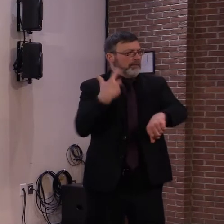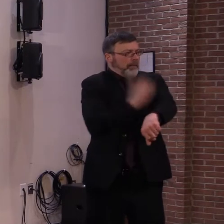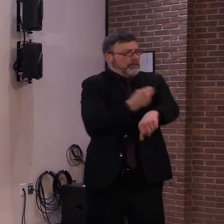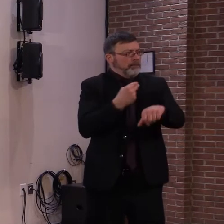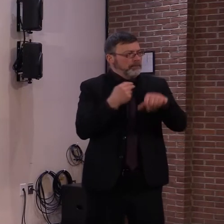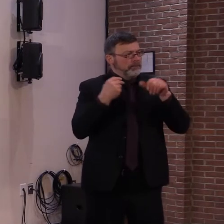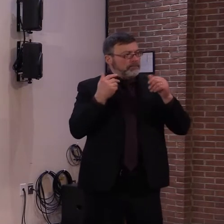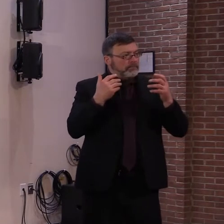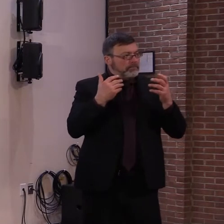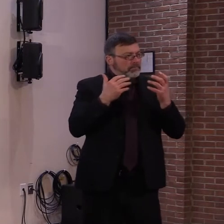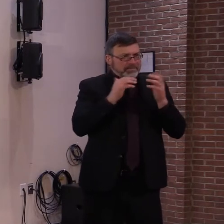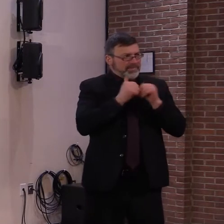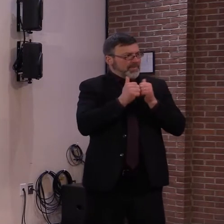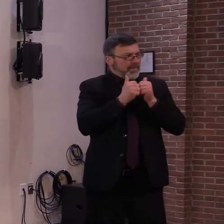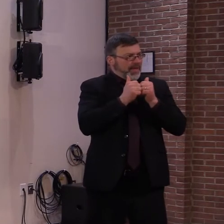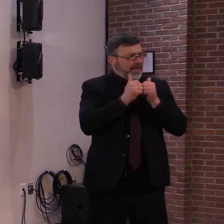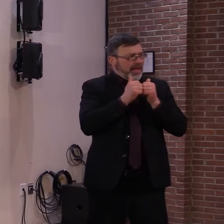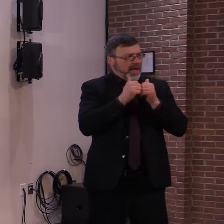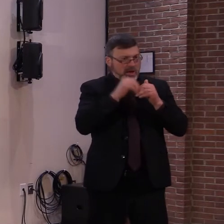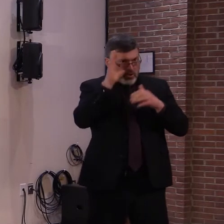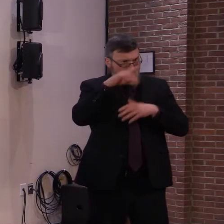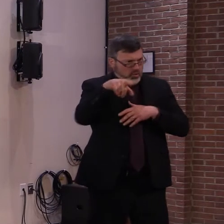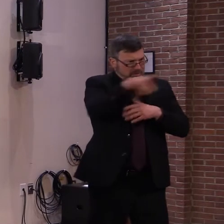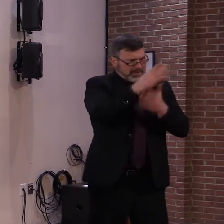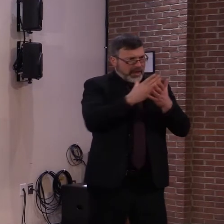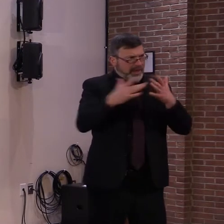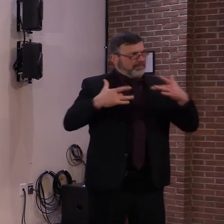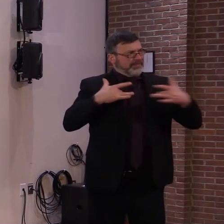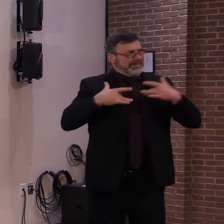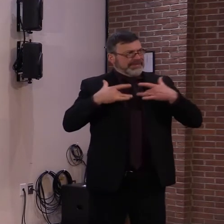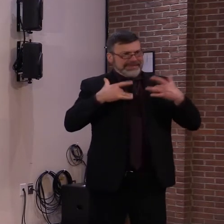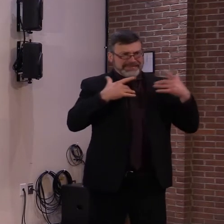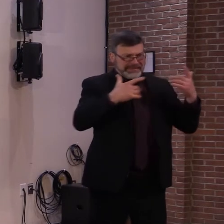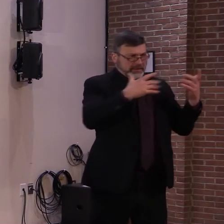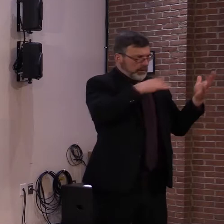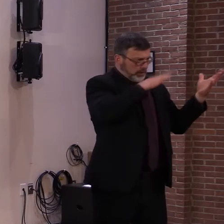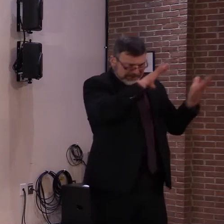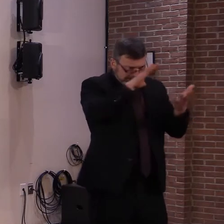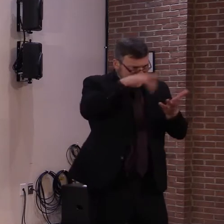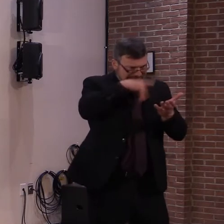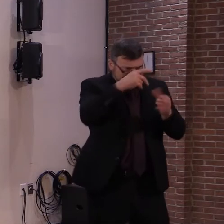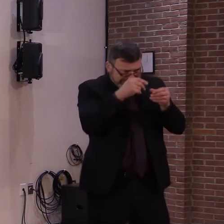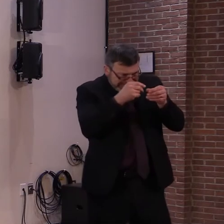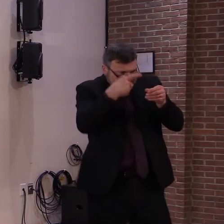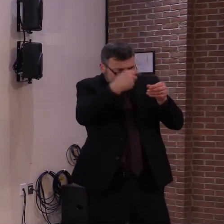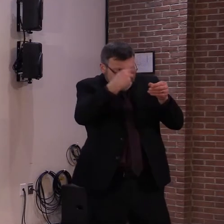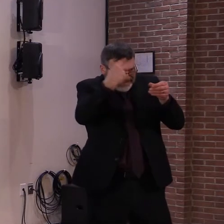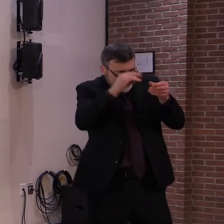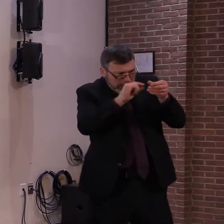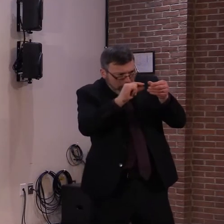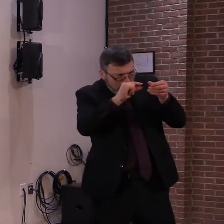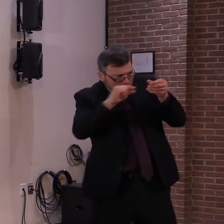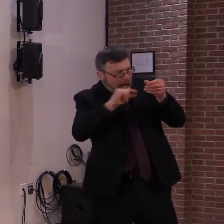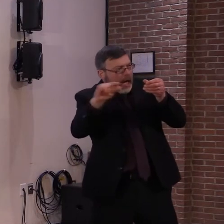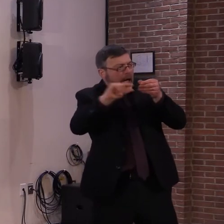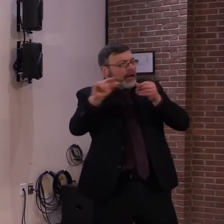-sensitive medicine. That is, this is a complex